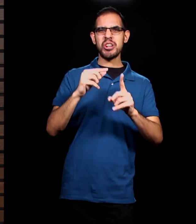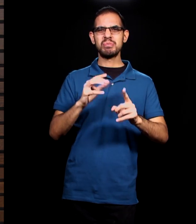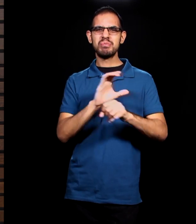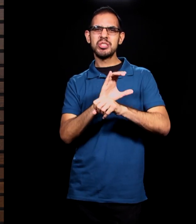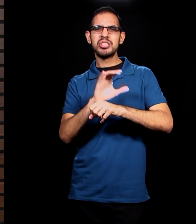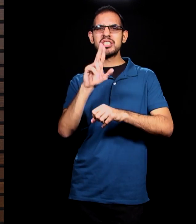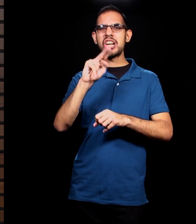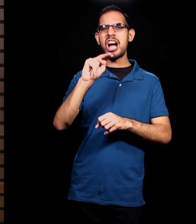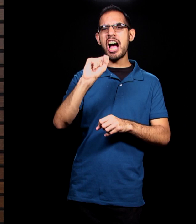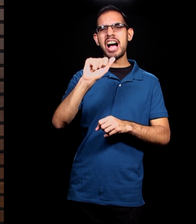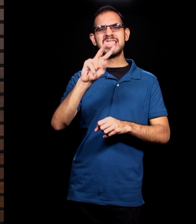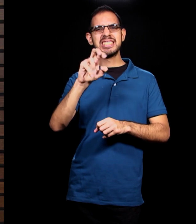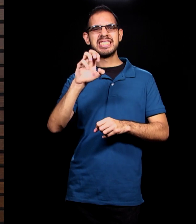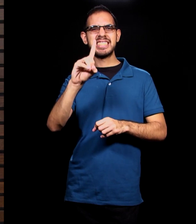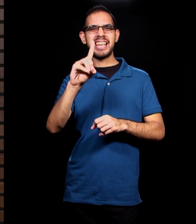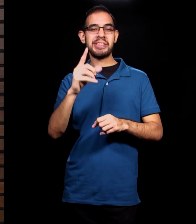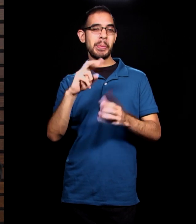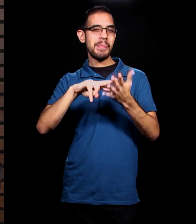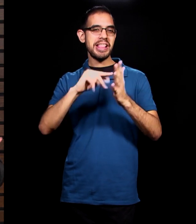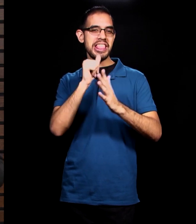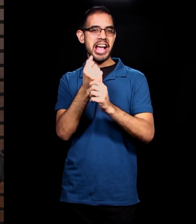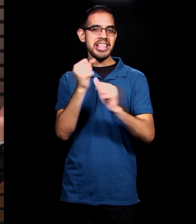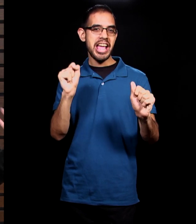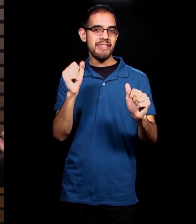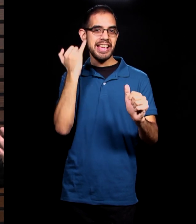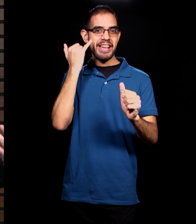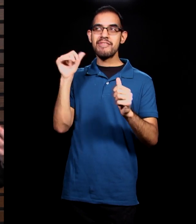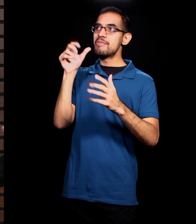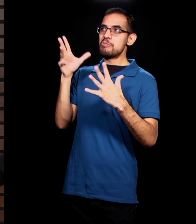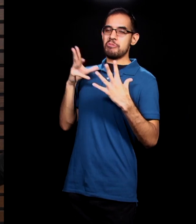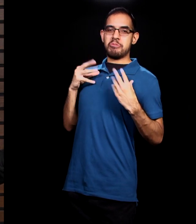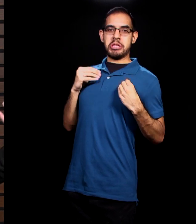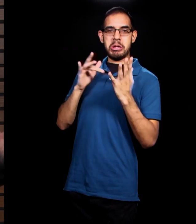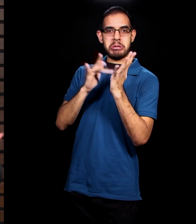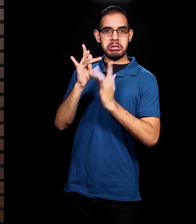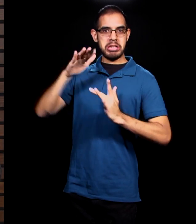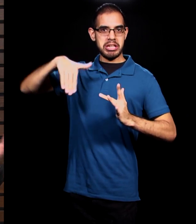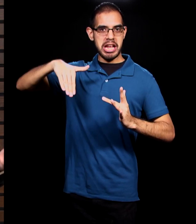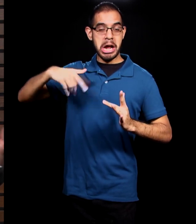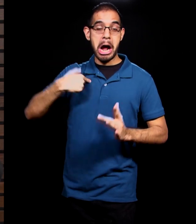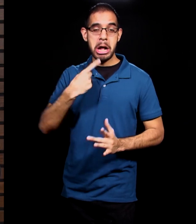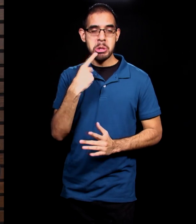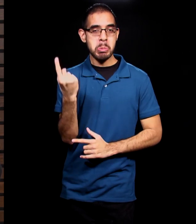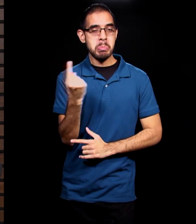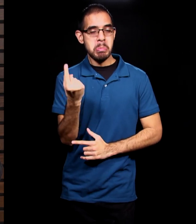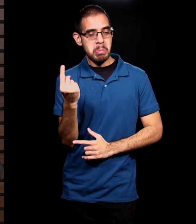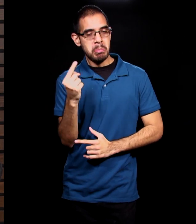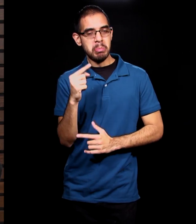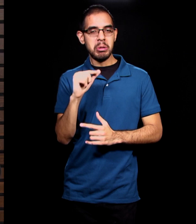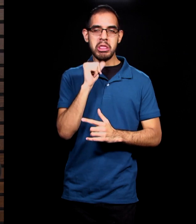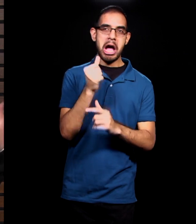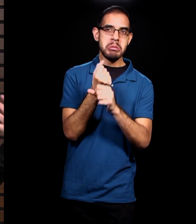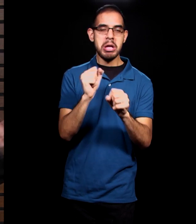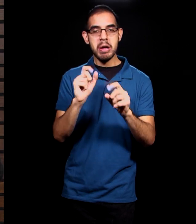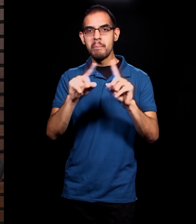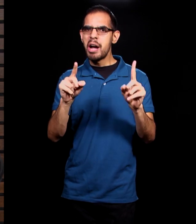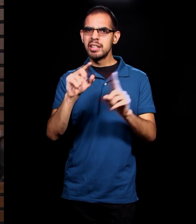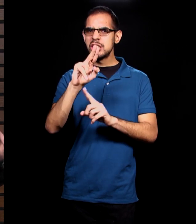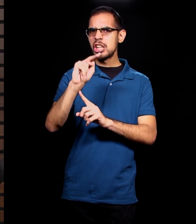refer to people who have yet to receive Jesus. And I say it all the time, but you know, the truth is, I was doing some research, the term unsaved in any way,